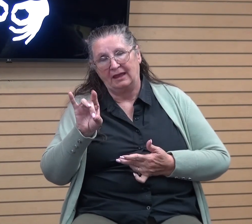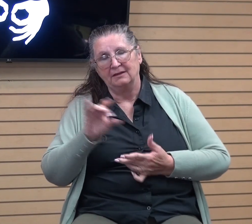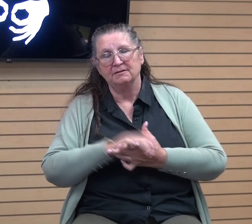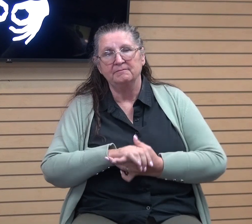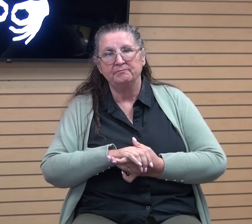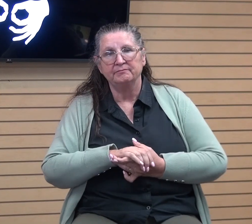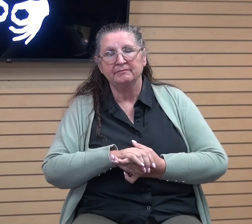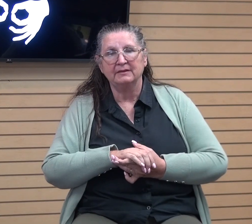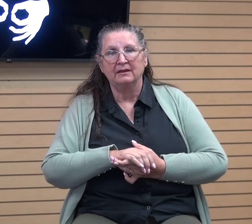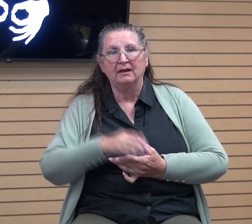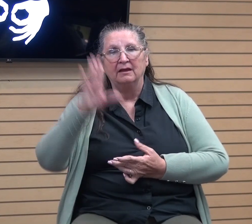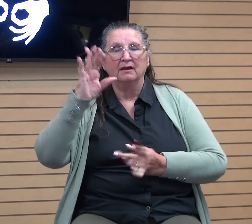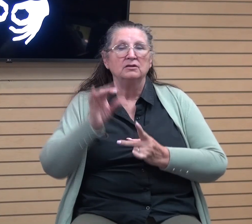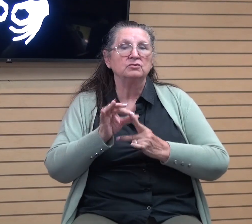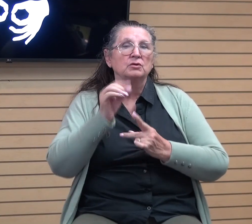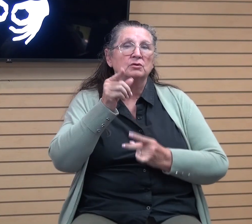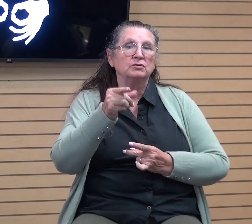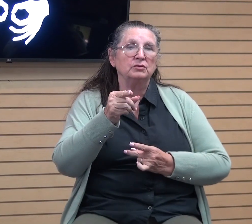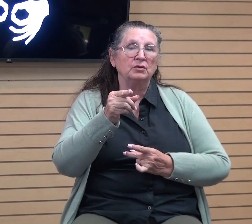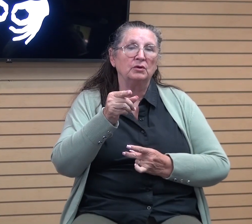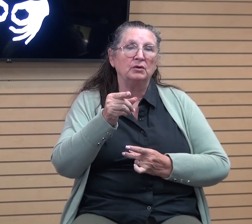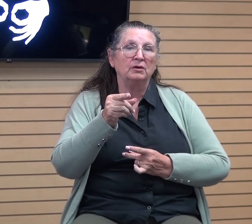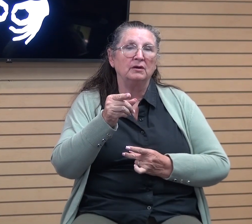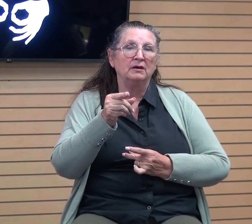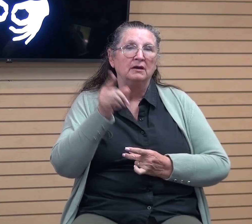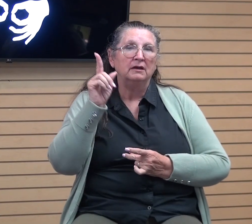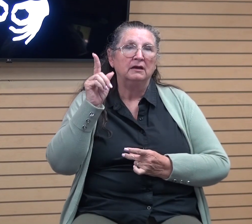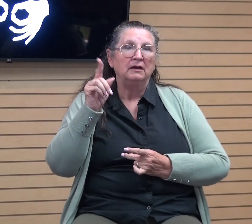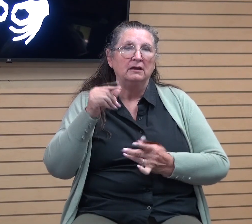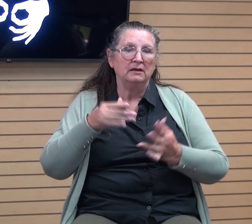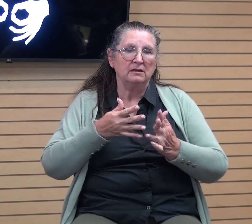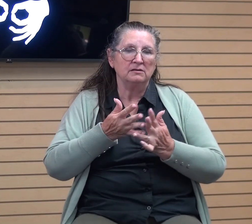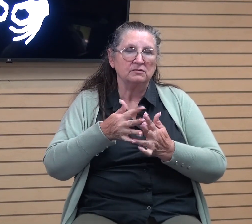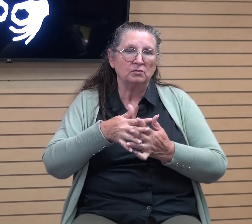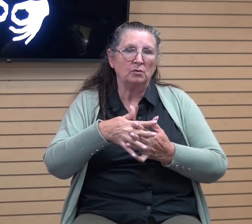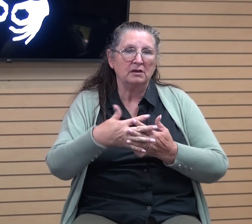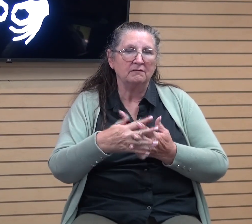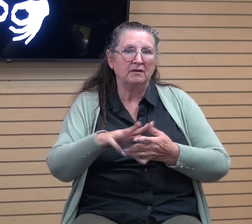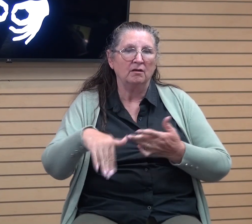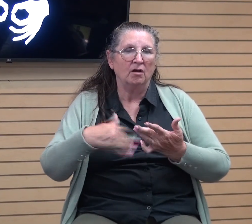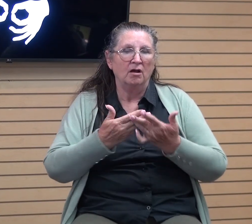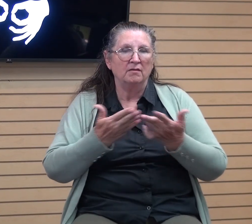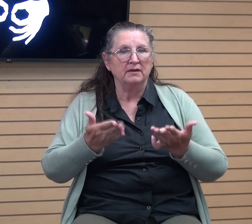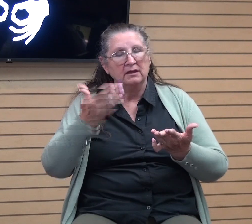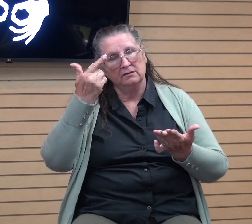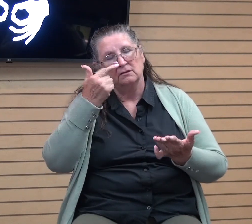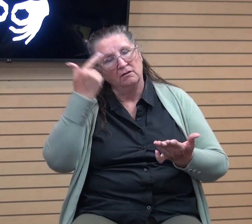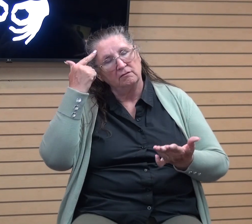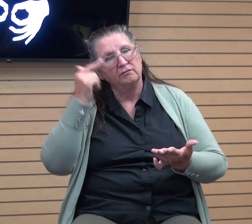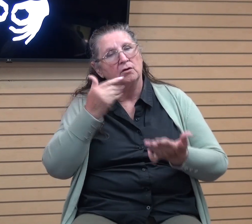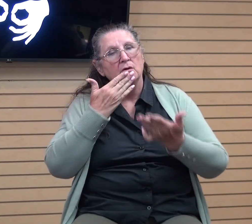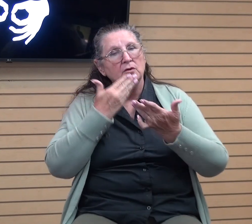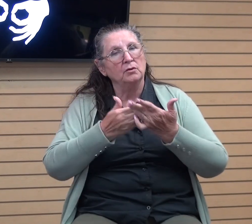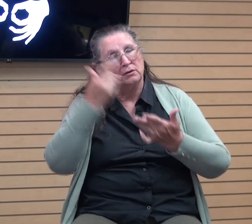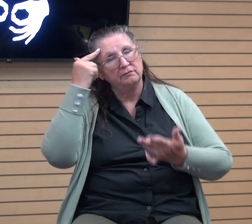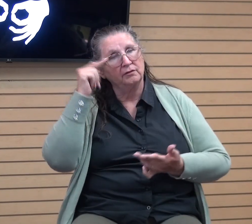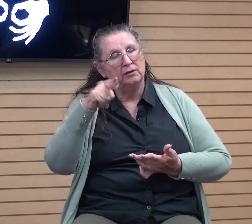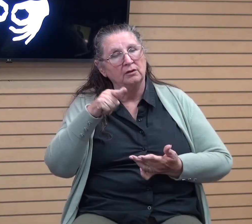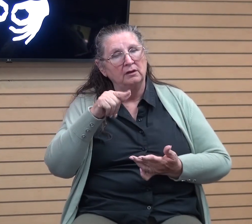God chose you, and he is weaving everything together for good for you. And that good is not